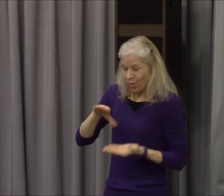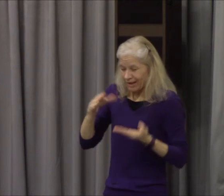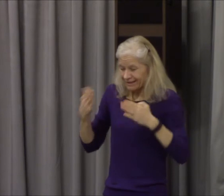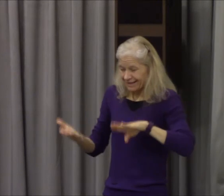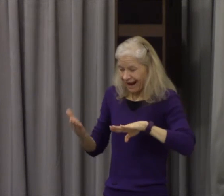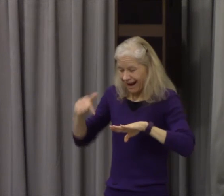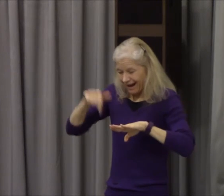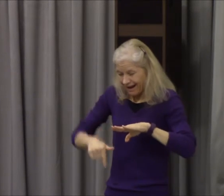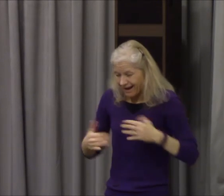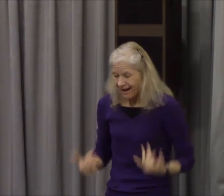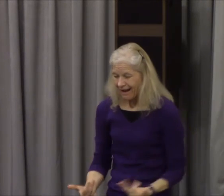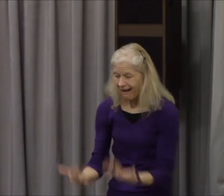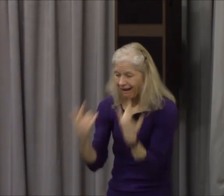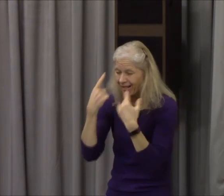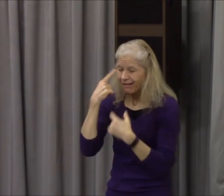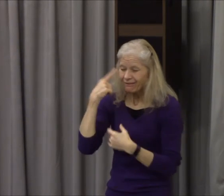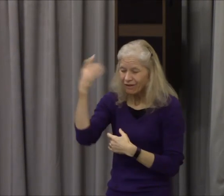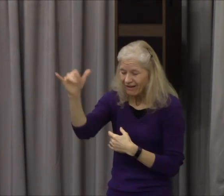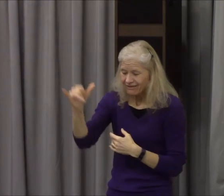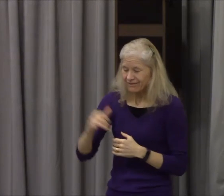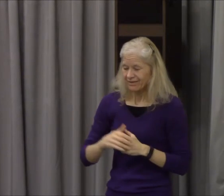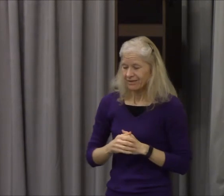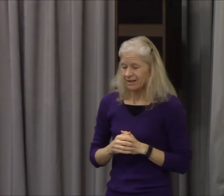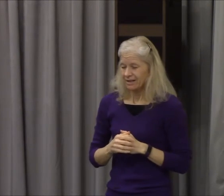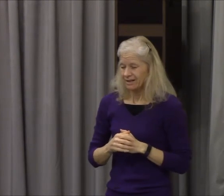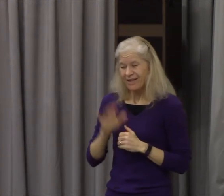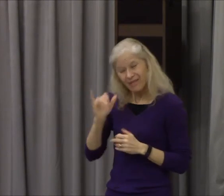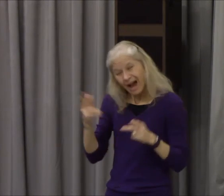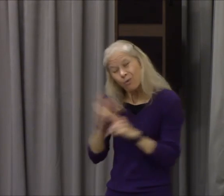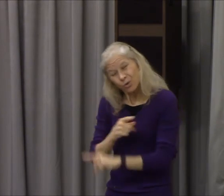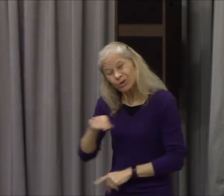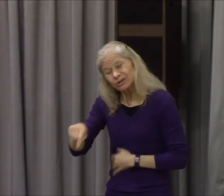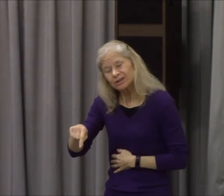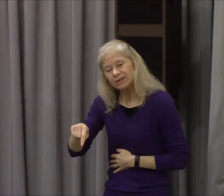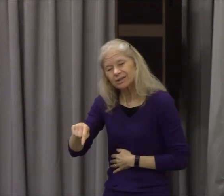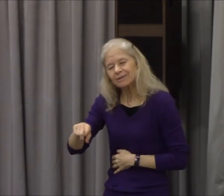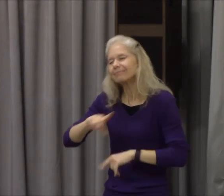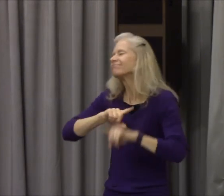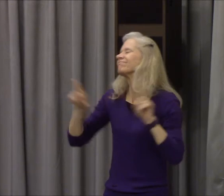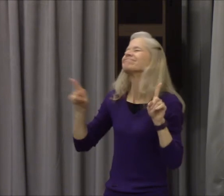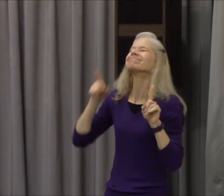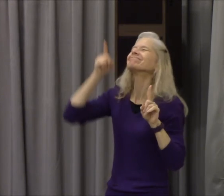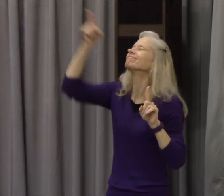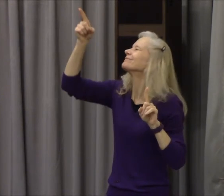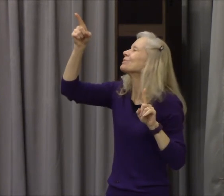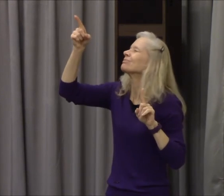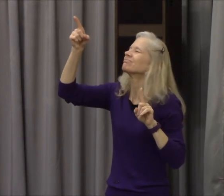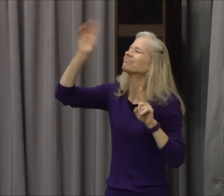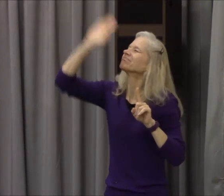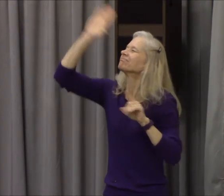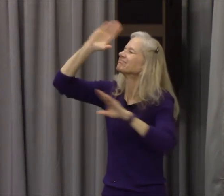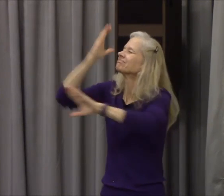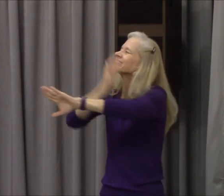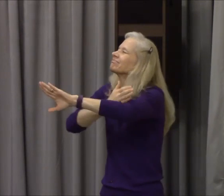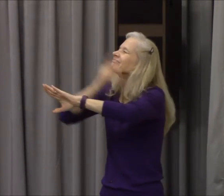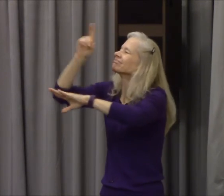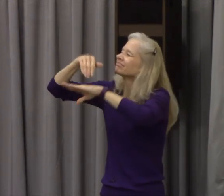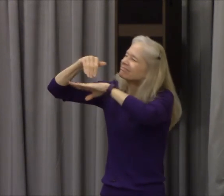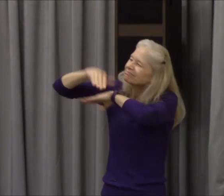but I thank you that you have sent your son to die for us and rise again you sent your perfect